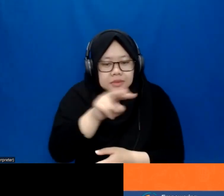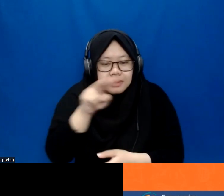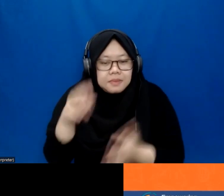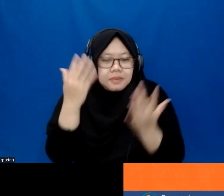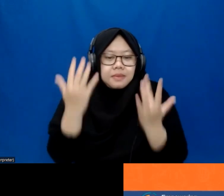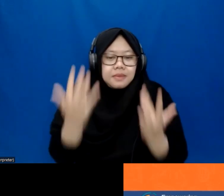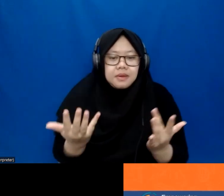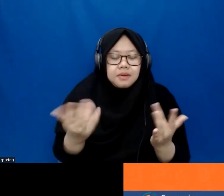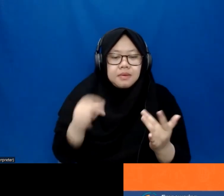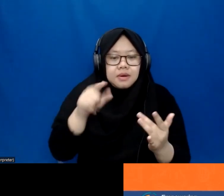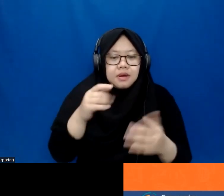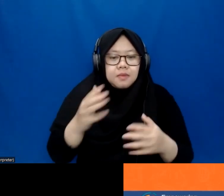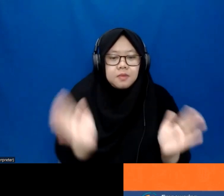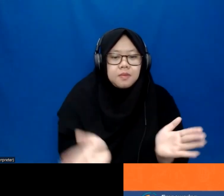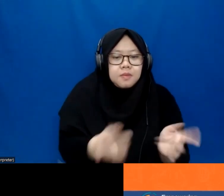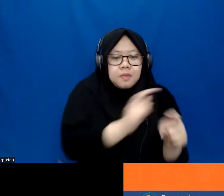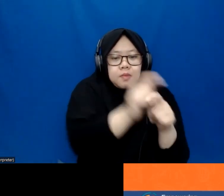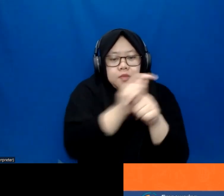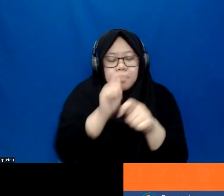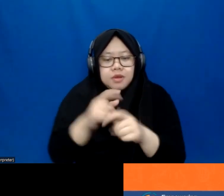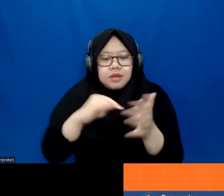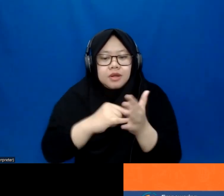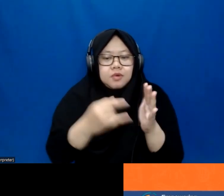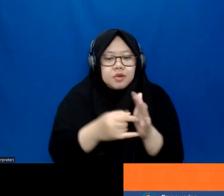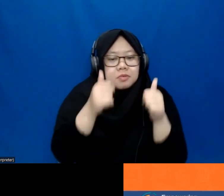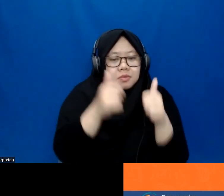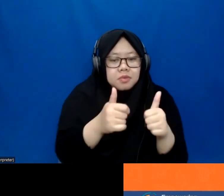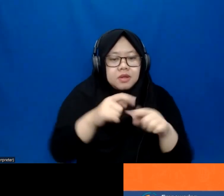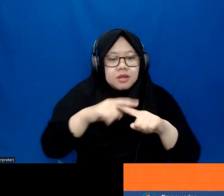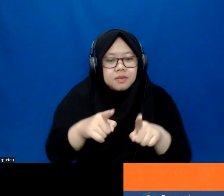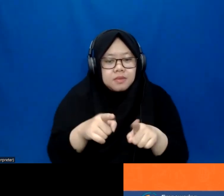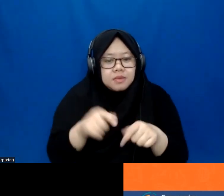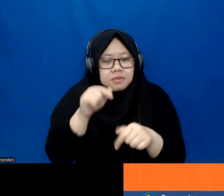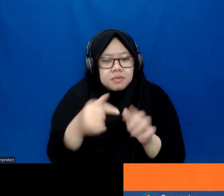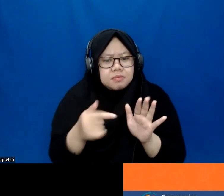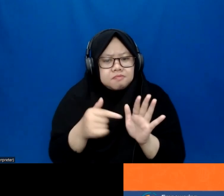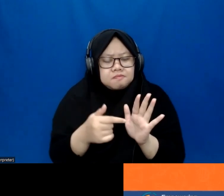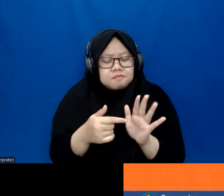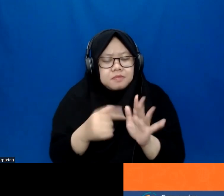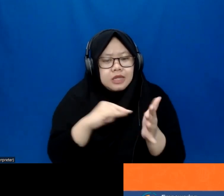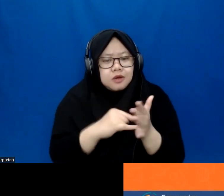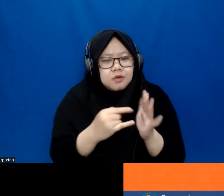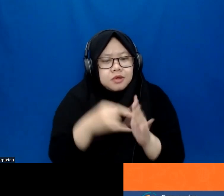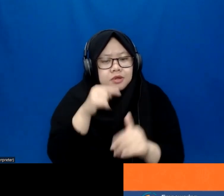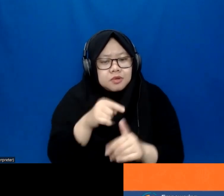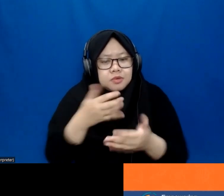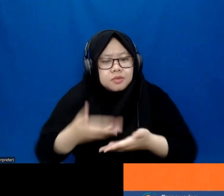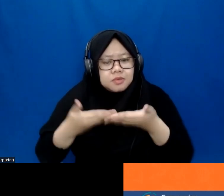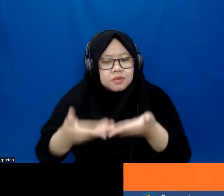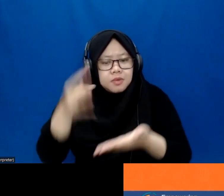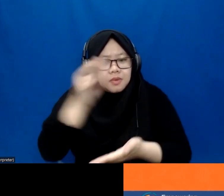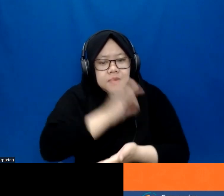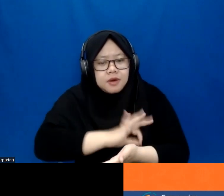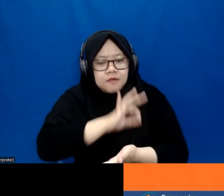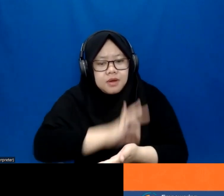how you're building technology. mean, it's one thing to have this great tech, but if it can only, if it is only, you know, providing benefit to